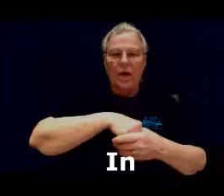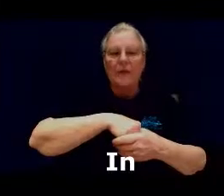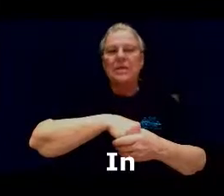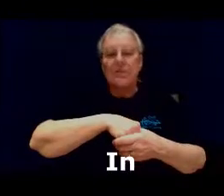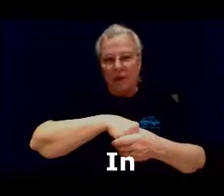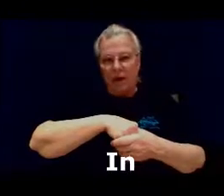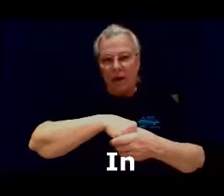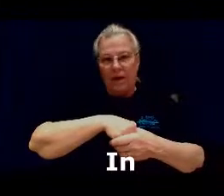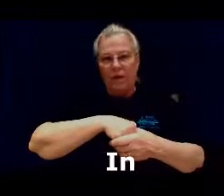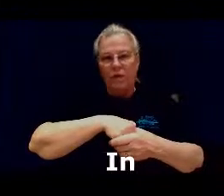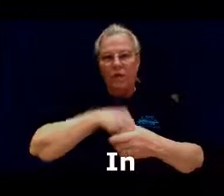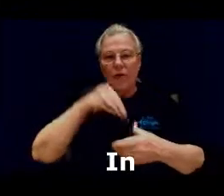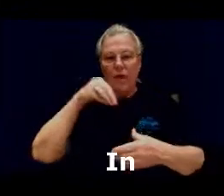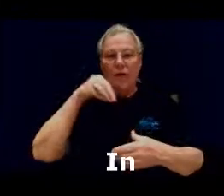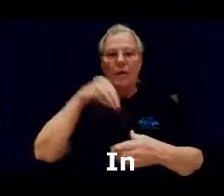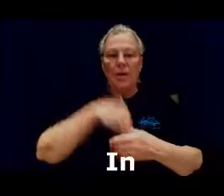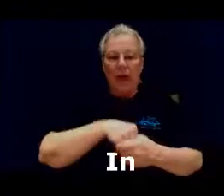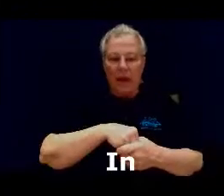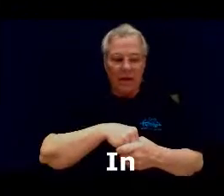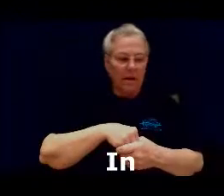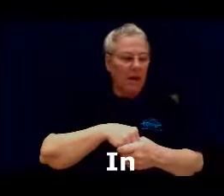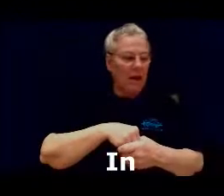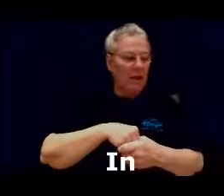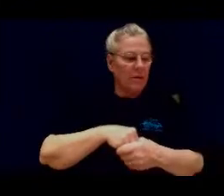inside your non dominant hand in